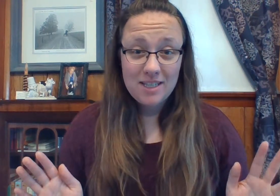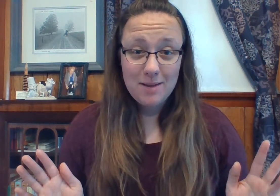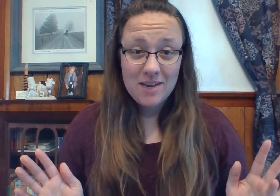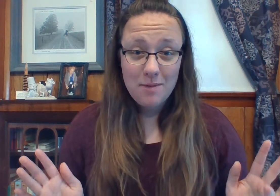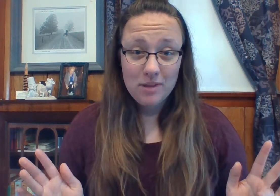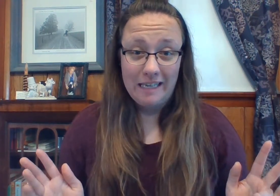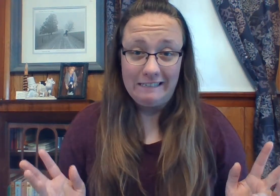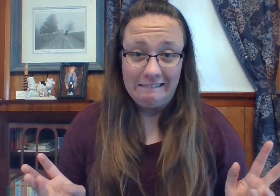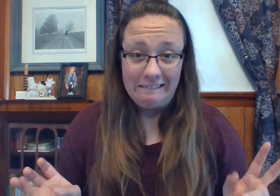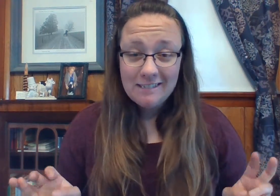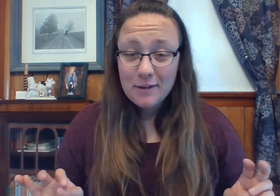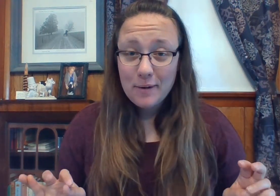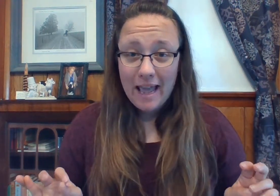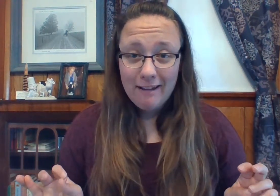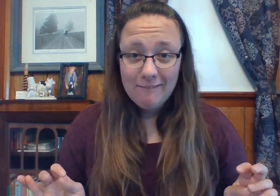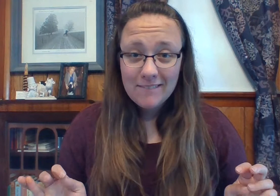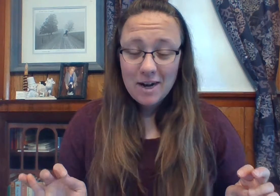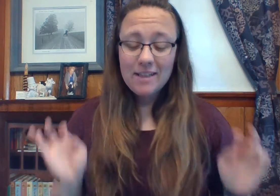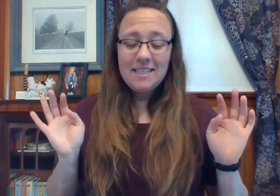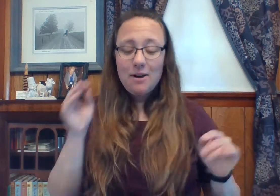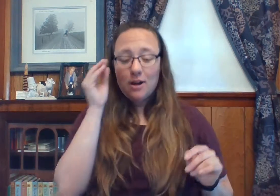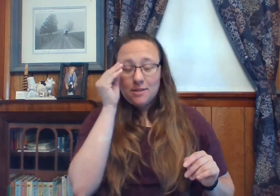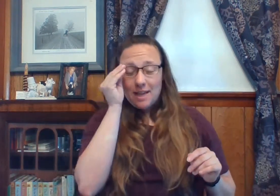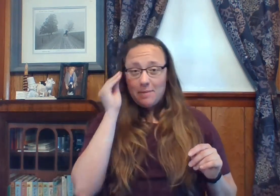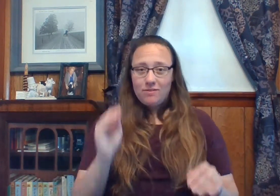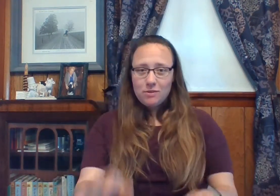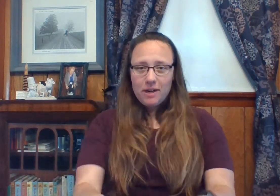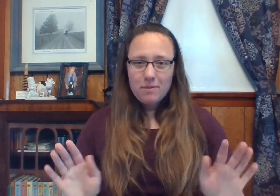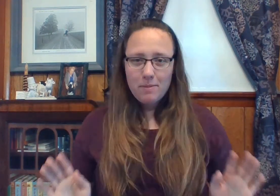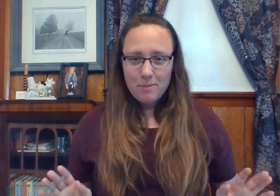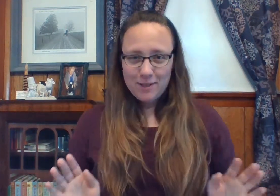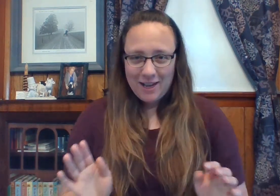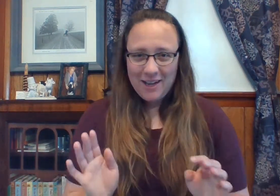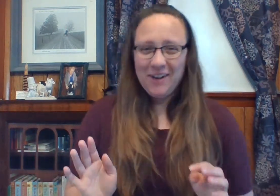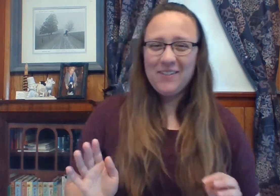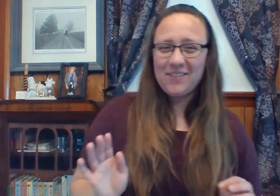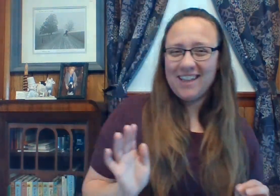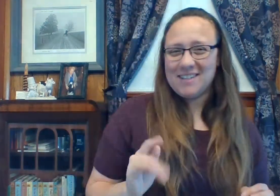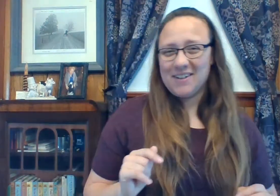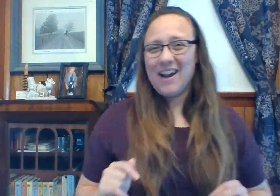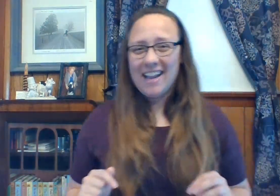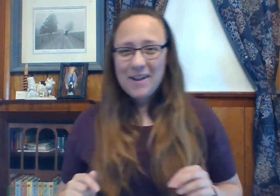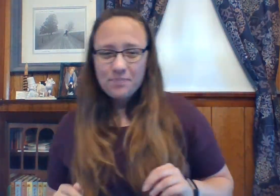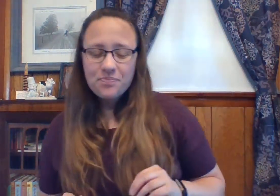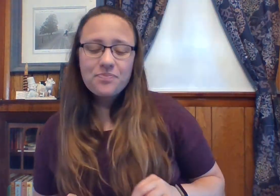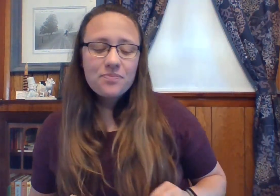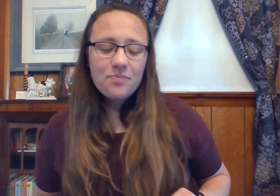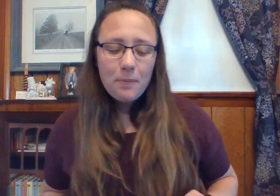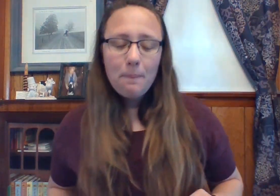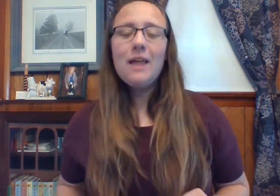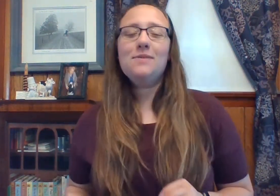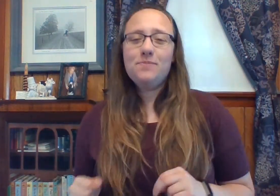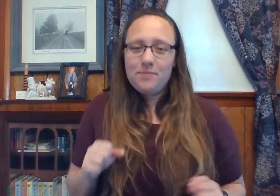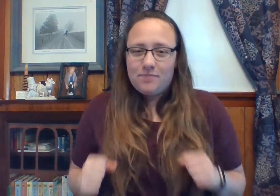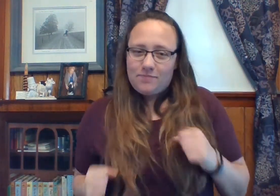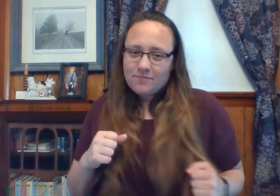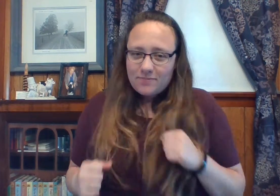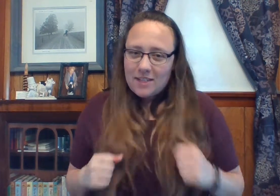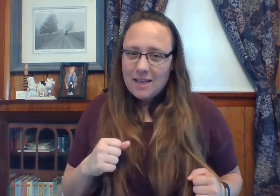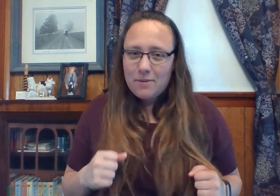at the same time with it. Okay. All Let's see how it goes. I might have to read off my paper psycho for this one. Ready? Say